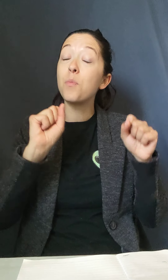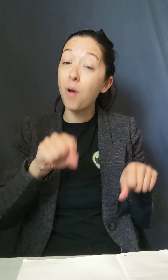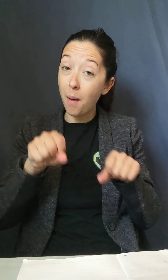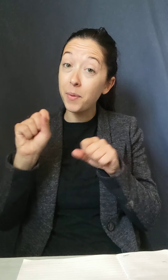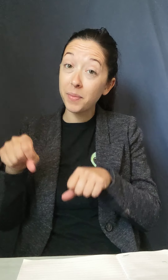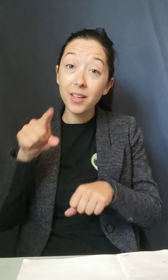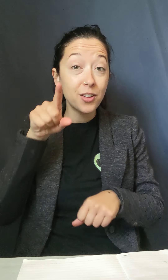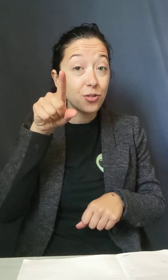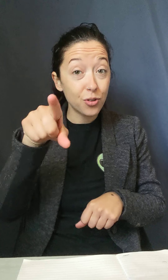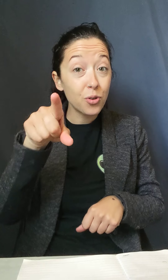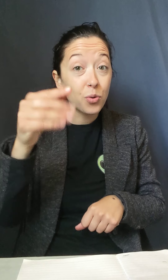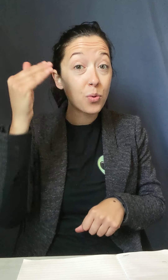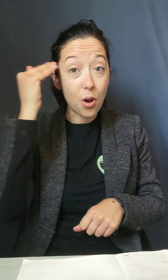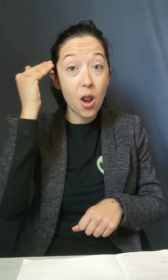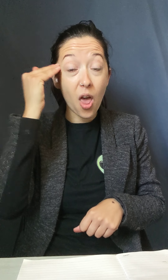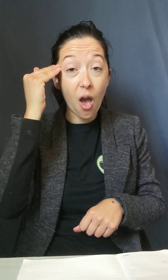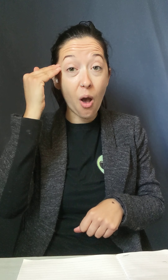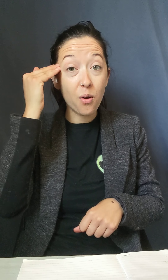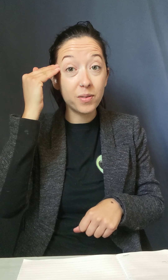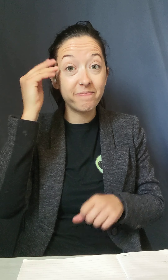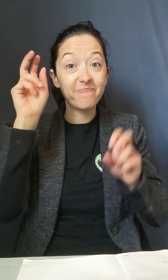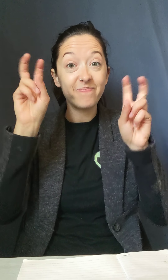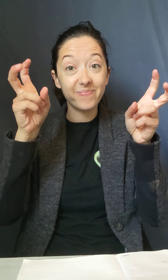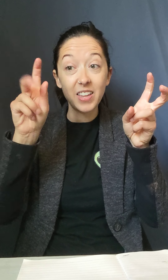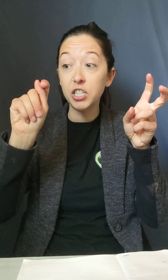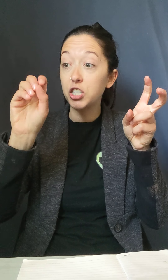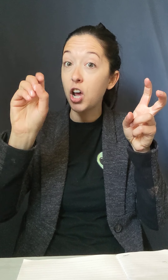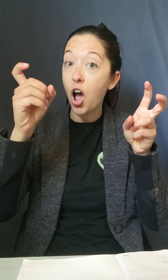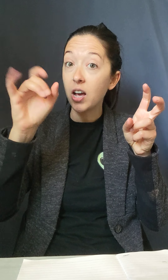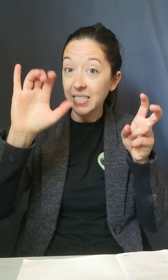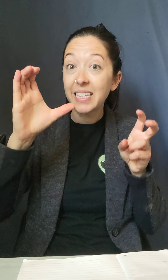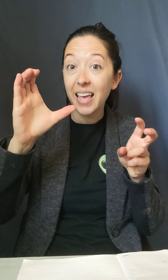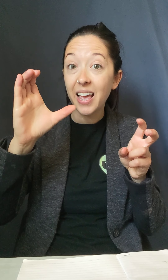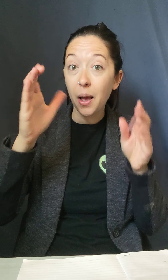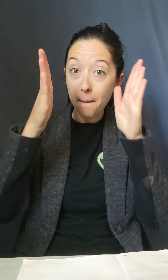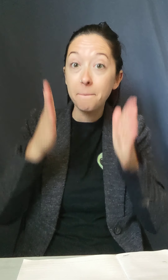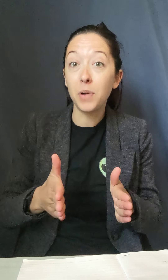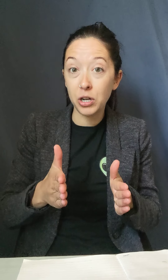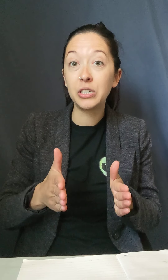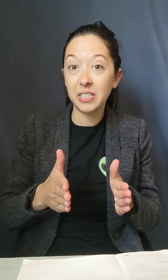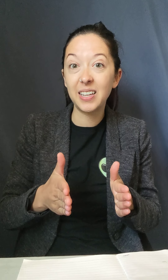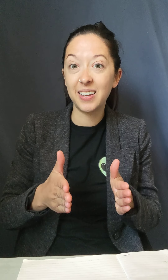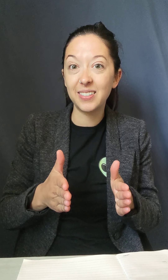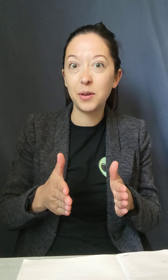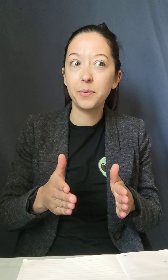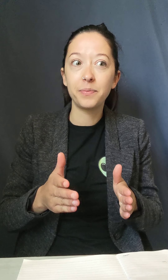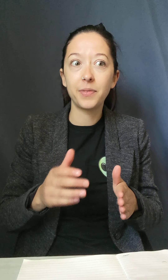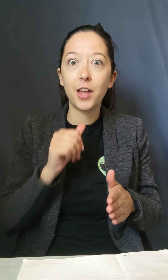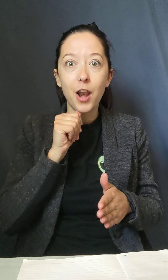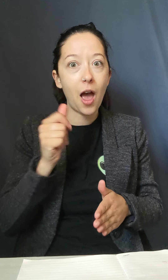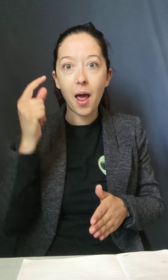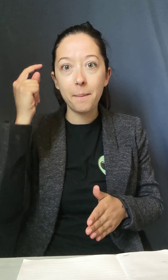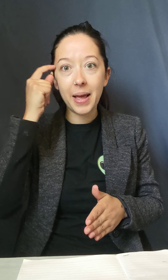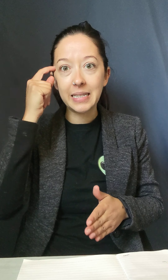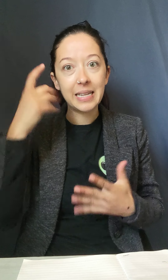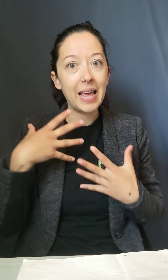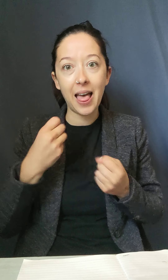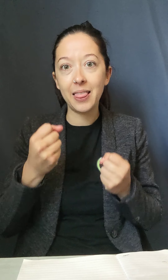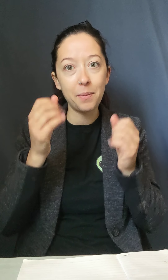people. Maybe someone in your family, maybe your intimate relationship, maybe someone in your friend's circle, someone at work or